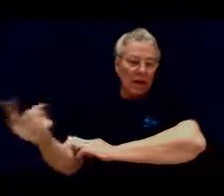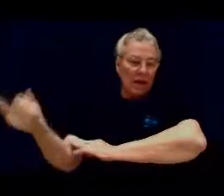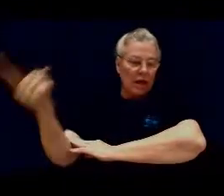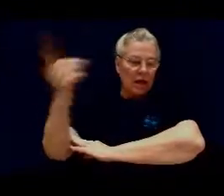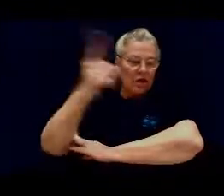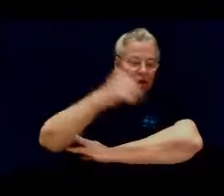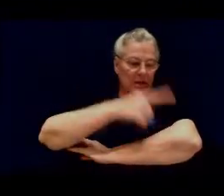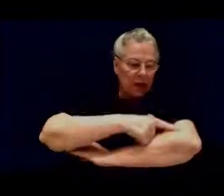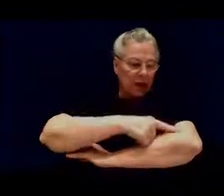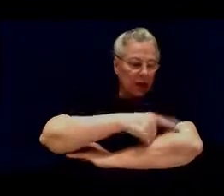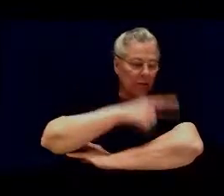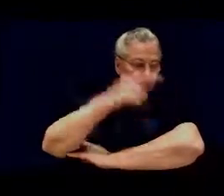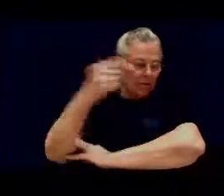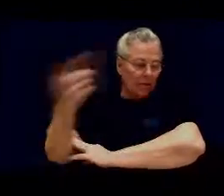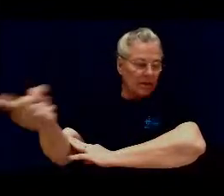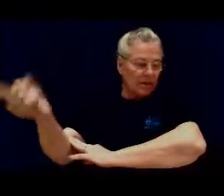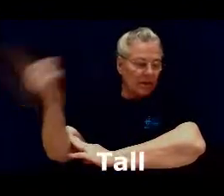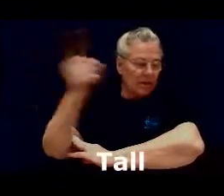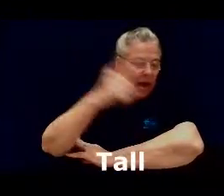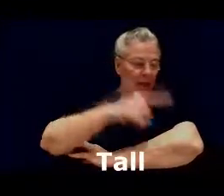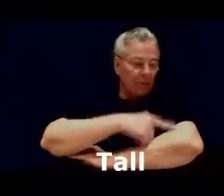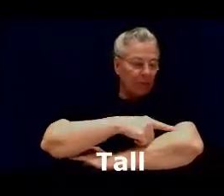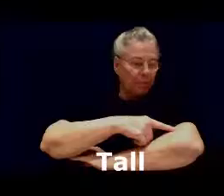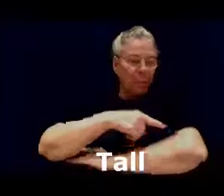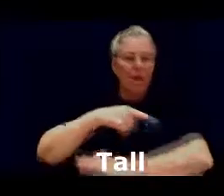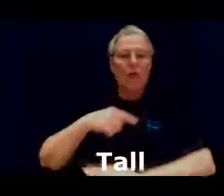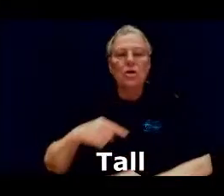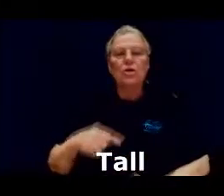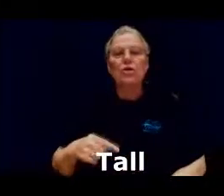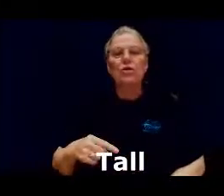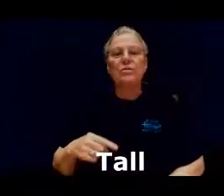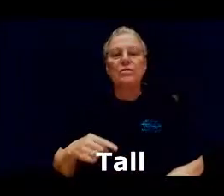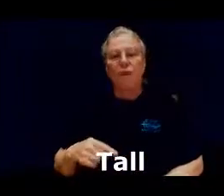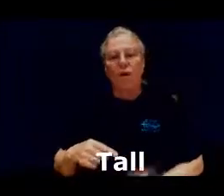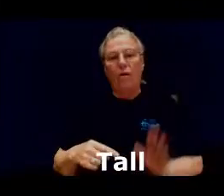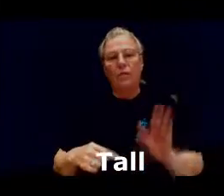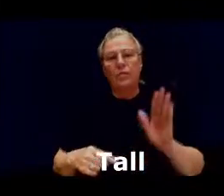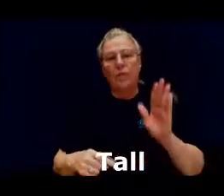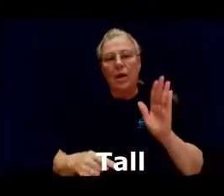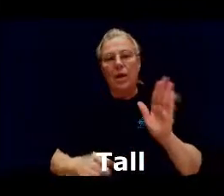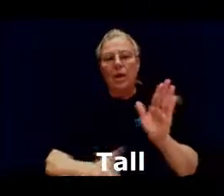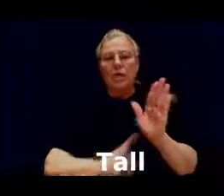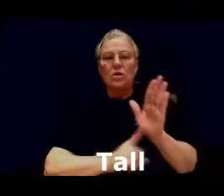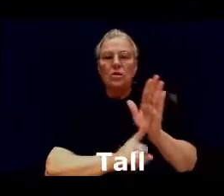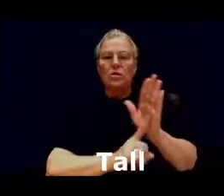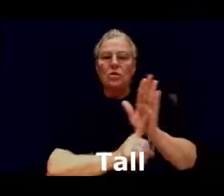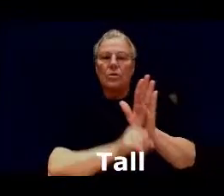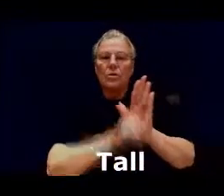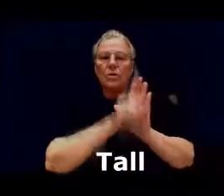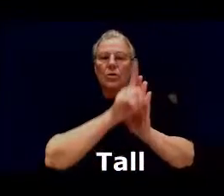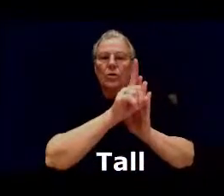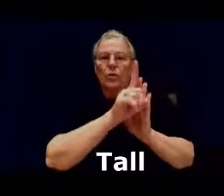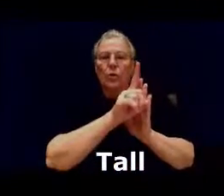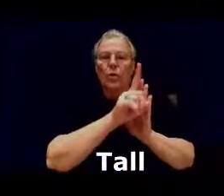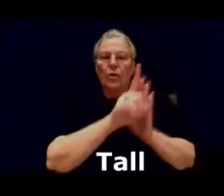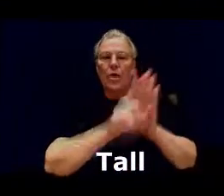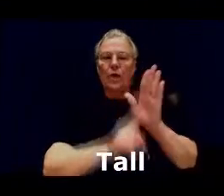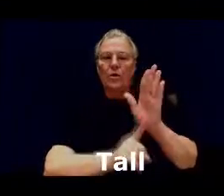each day so that's day tall your pointer hand